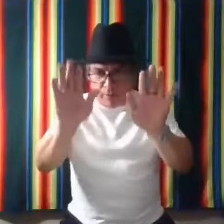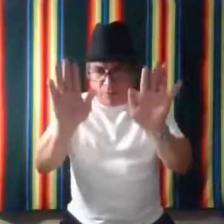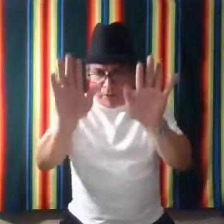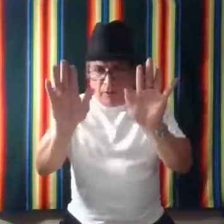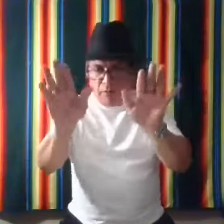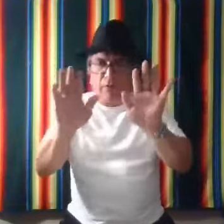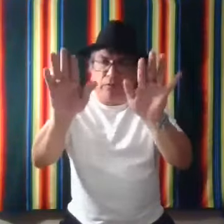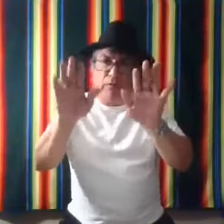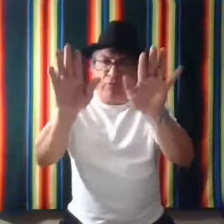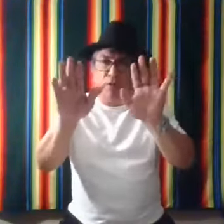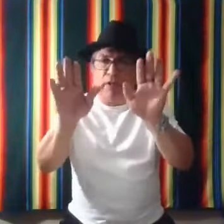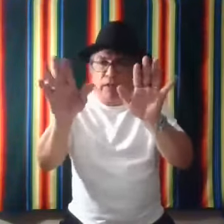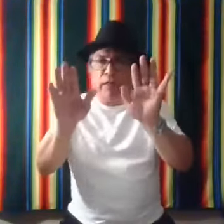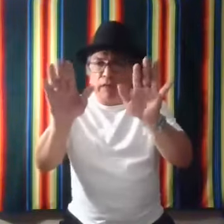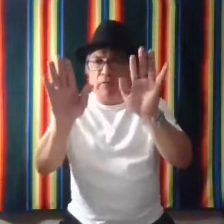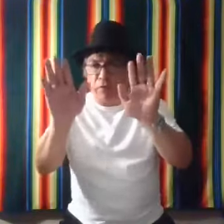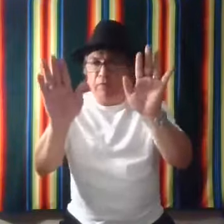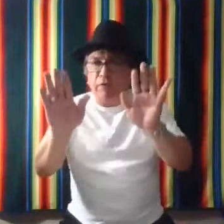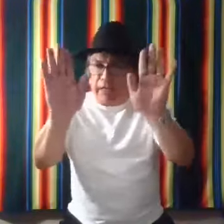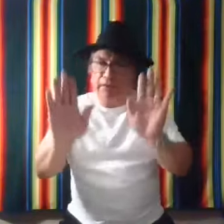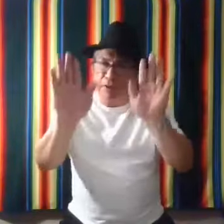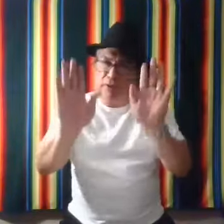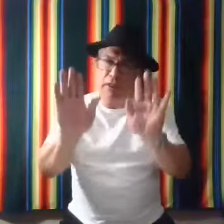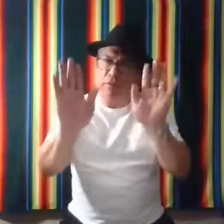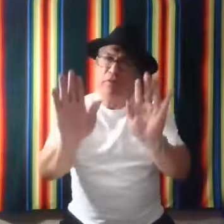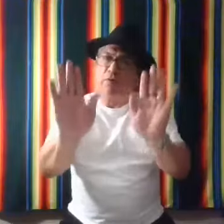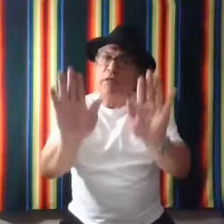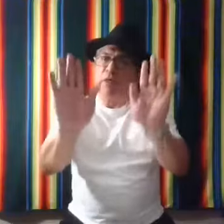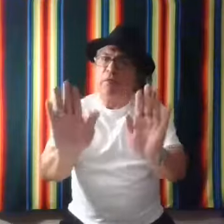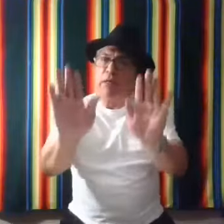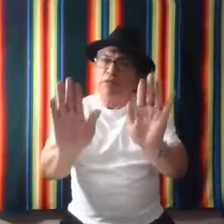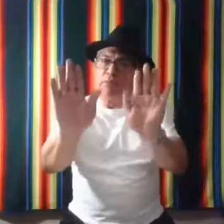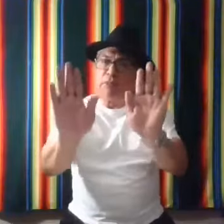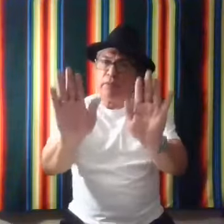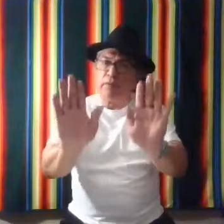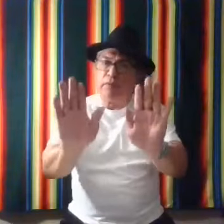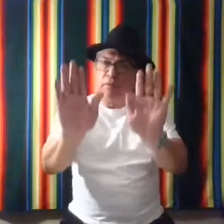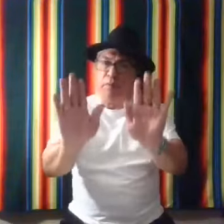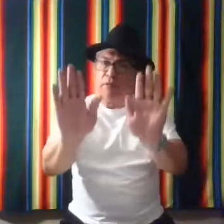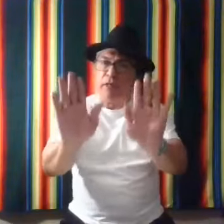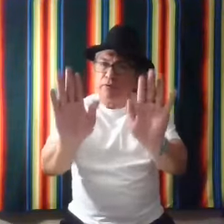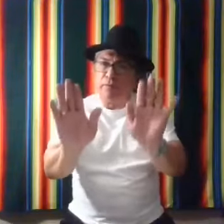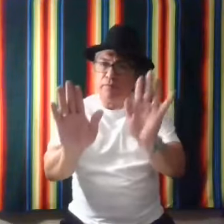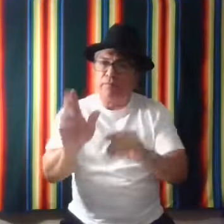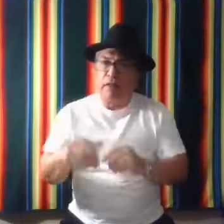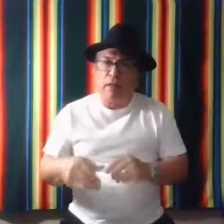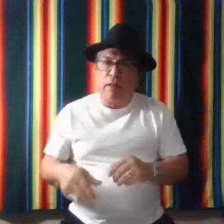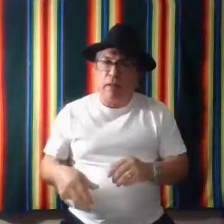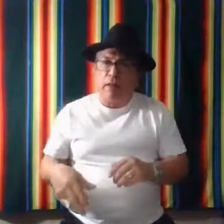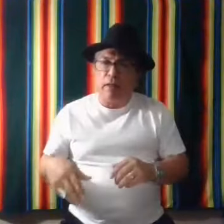But different, different, uh, for different dances and stuff, maybe it might just be, be this. Um,